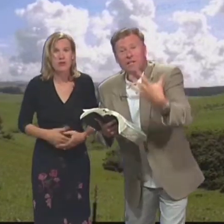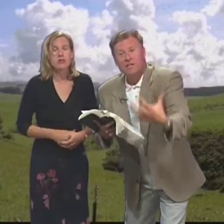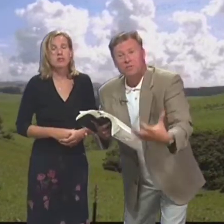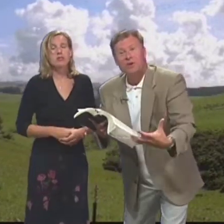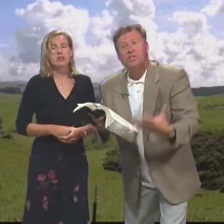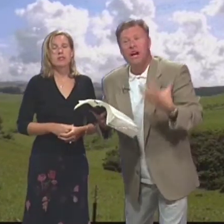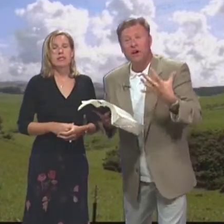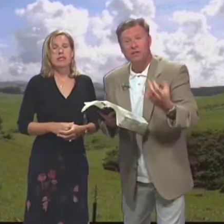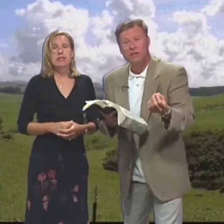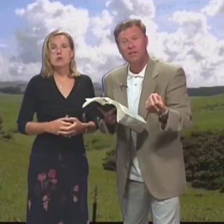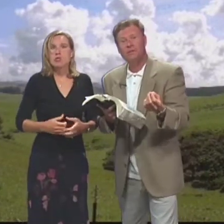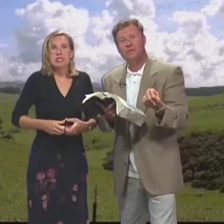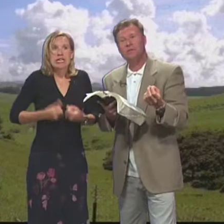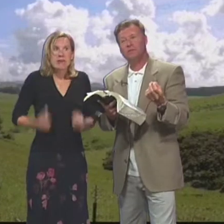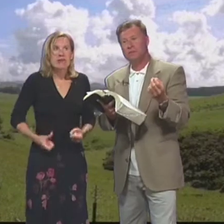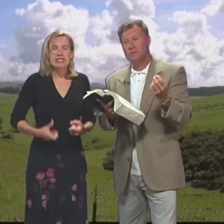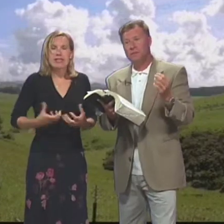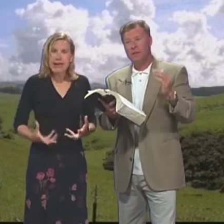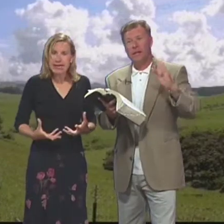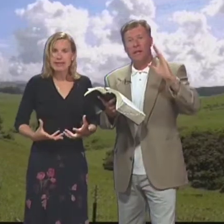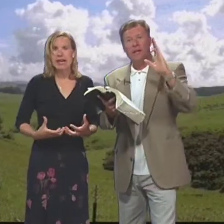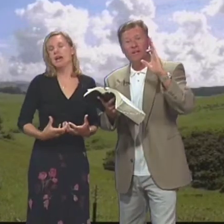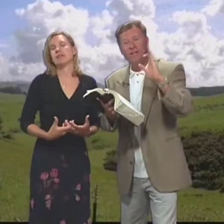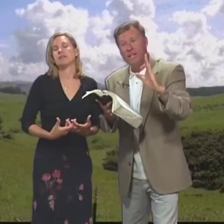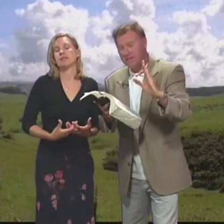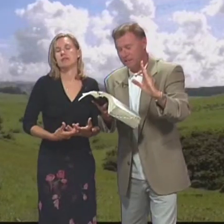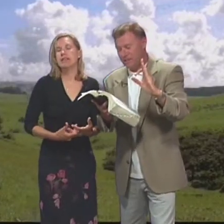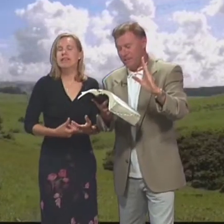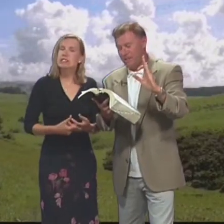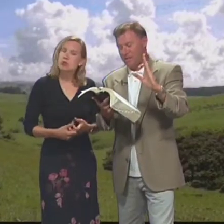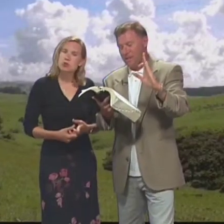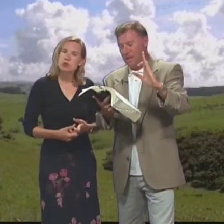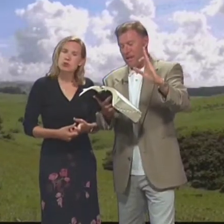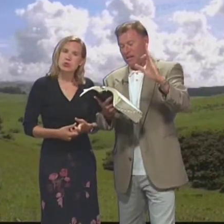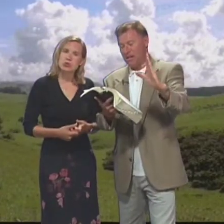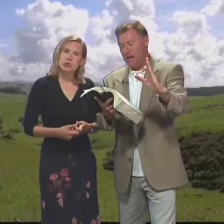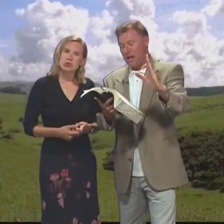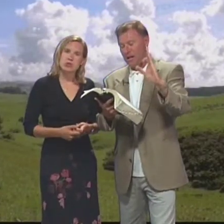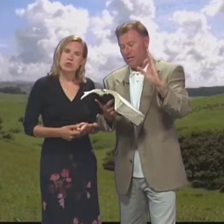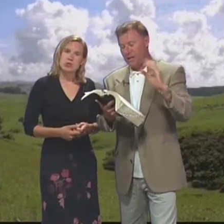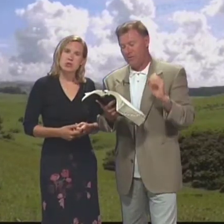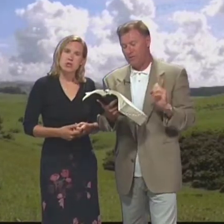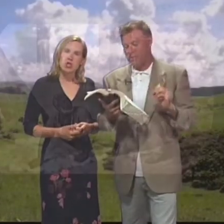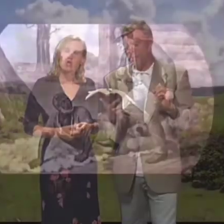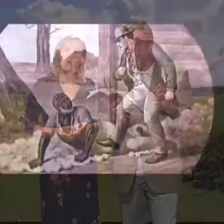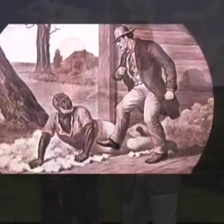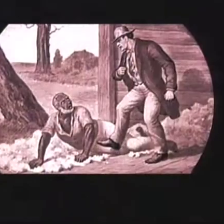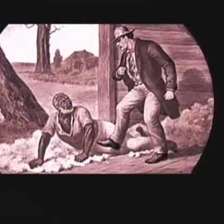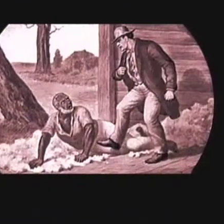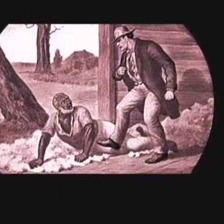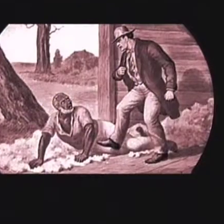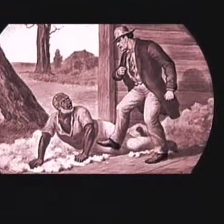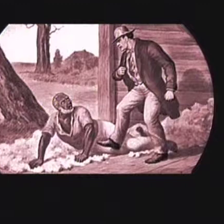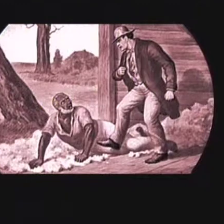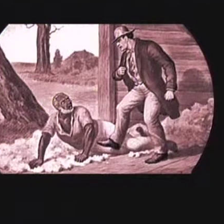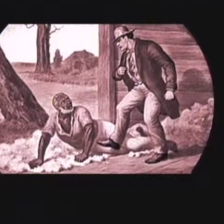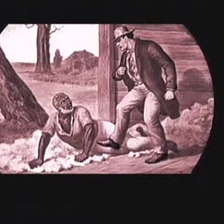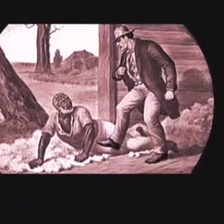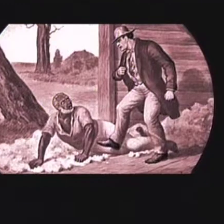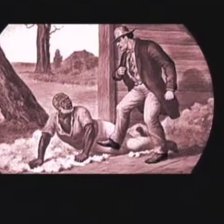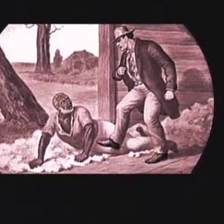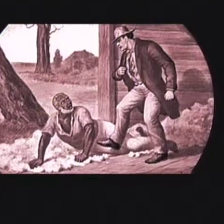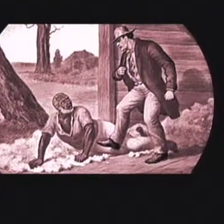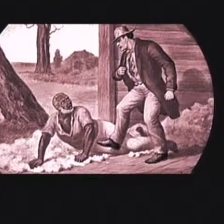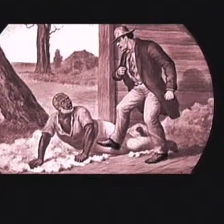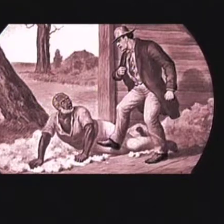Para hacerlo And it just burns you out Y uno se quema Se desgasta You know Jesus Jesus Is not a slave driver No es un manejador